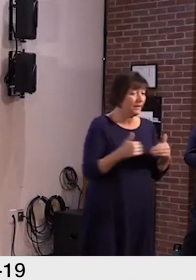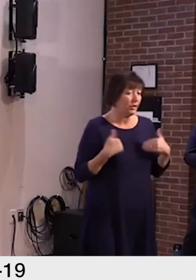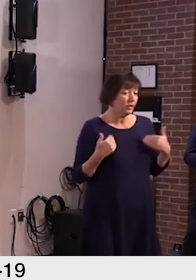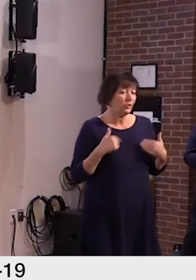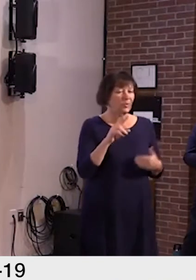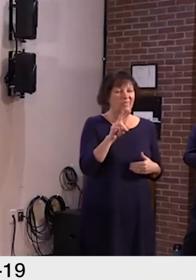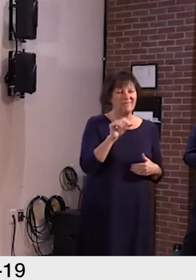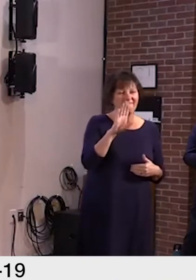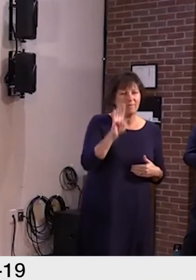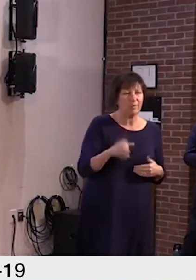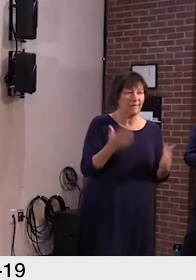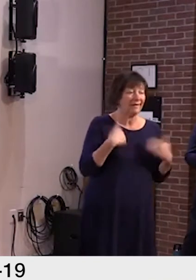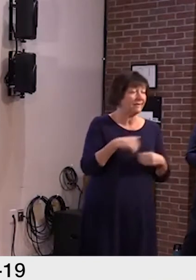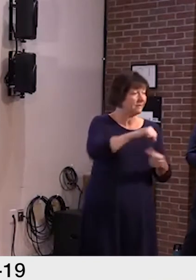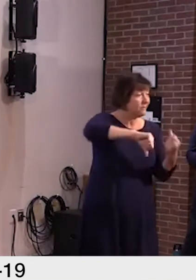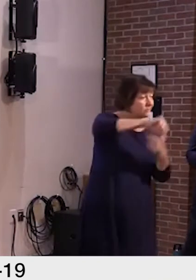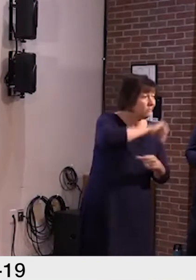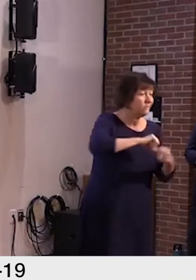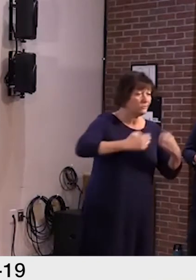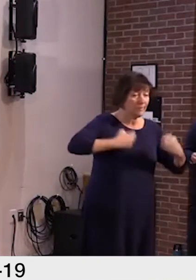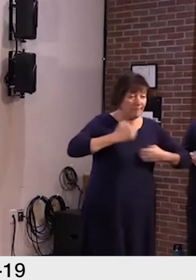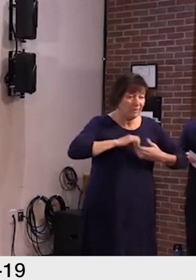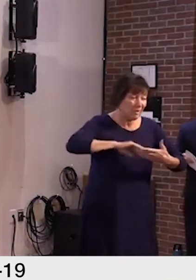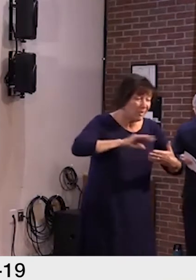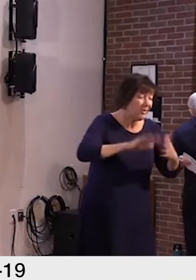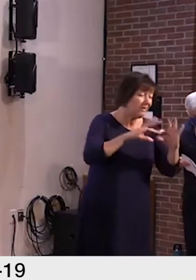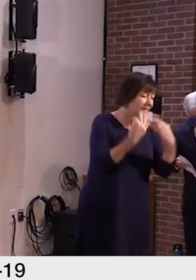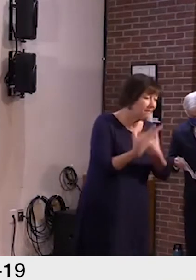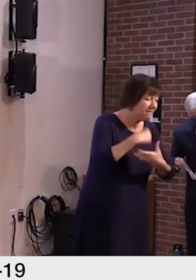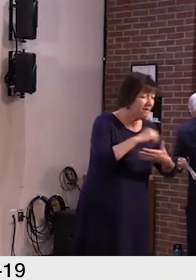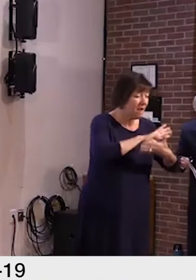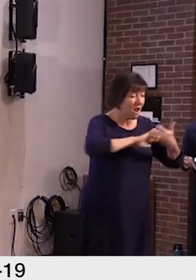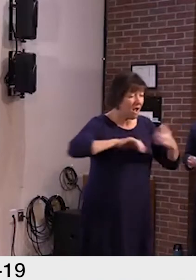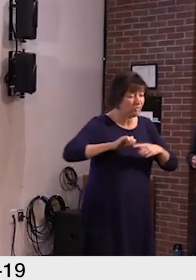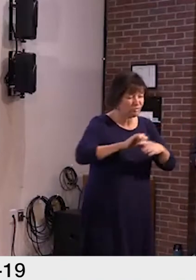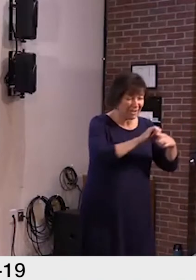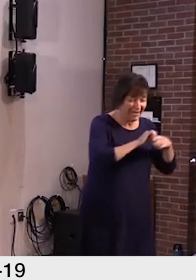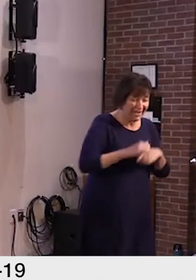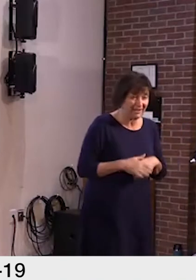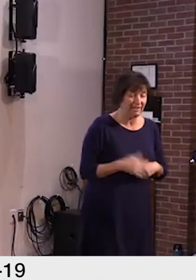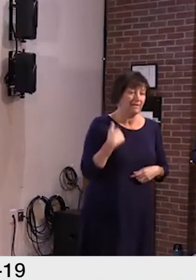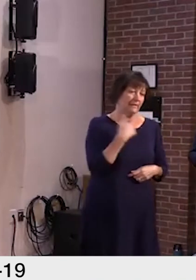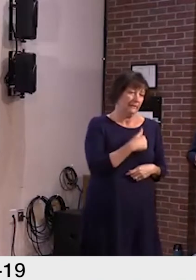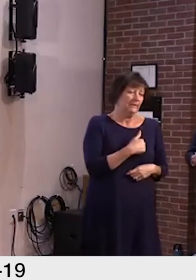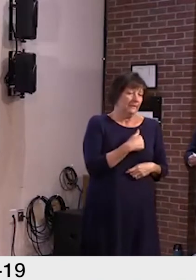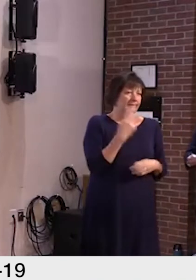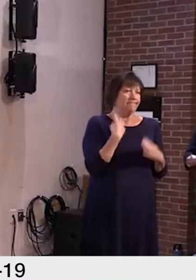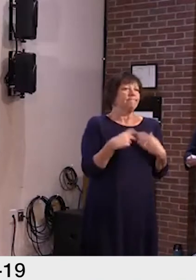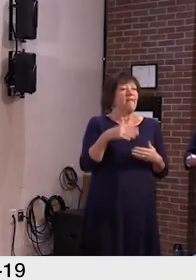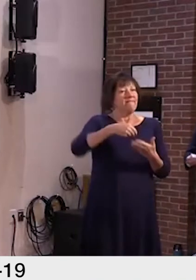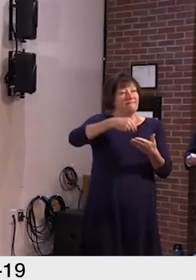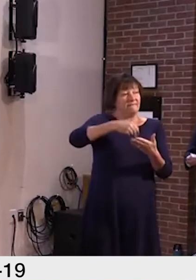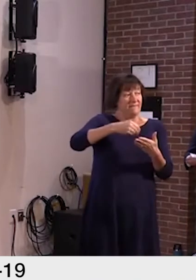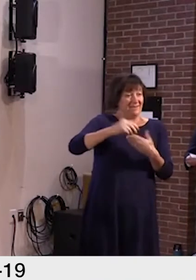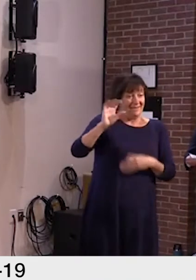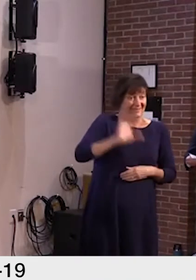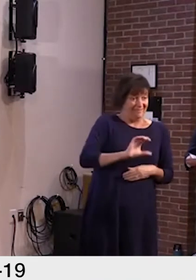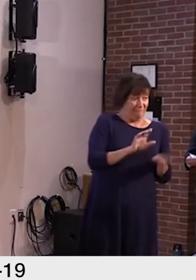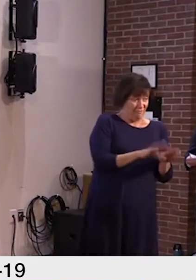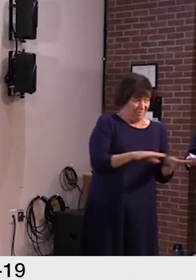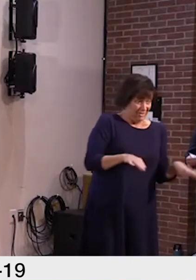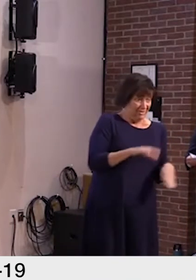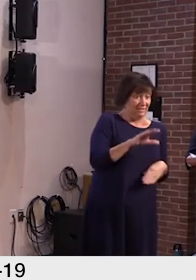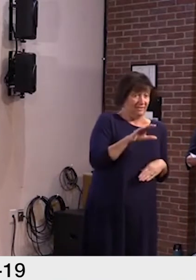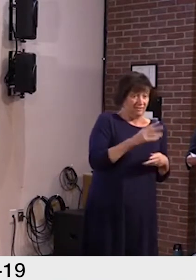social emotional learning and family engagement. We have also seen very clearly that the funding for school-age child care and youth serving programs